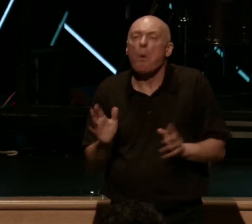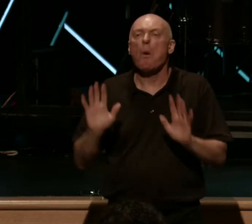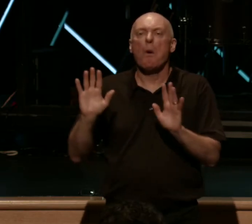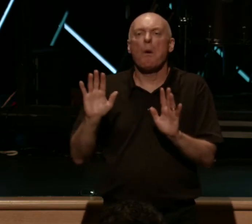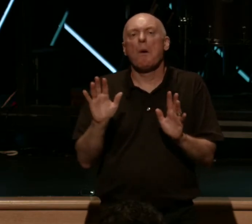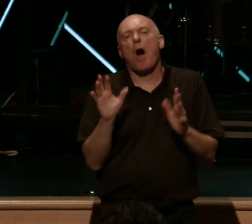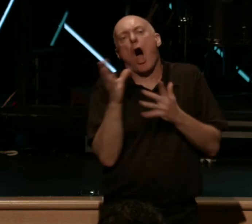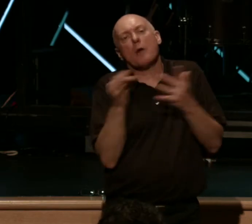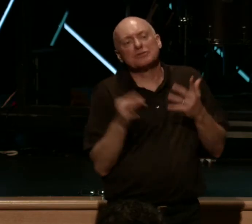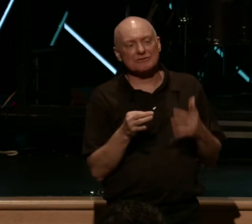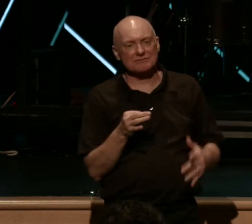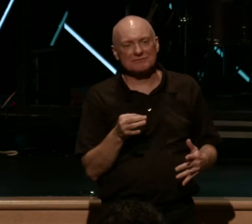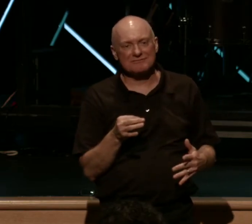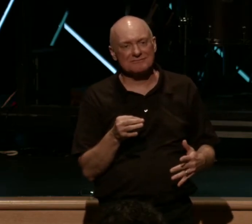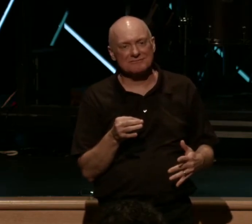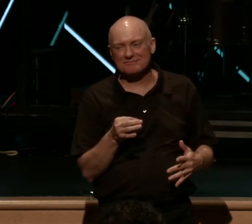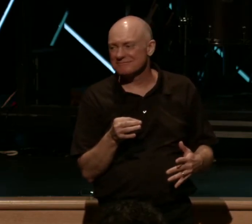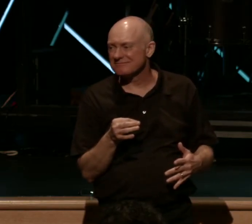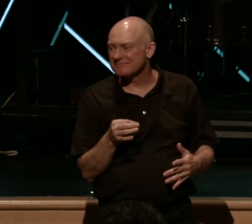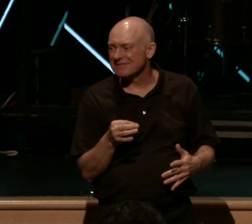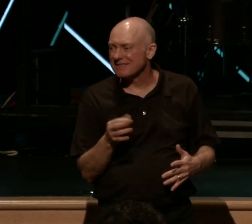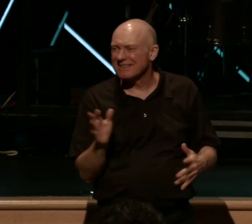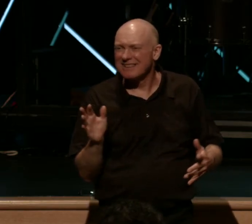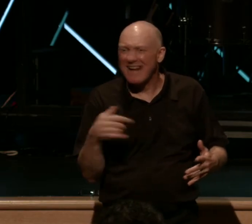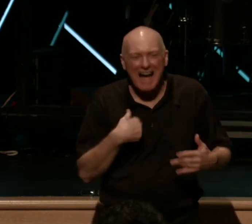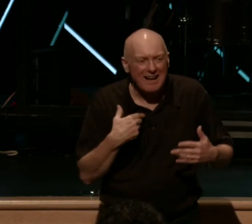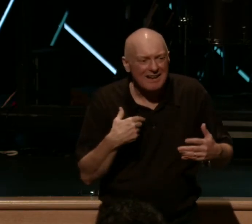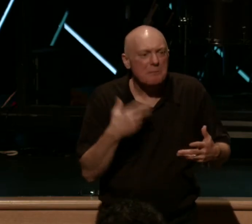Following Jesus, obedience is a choice, and I don't want all that. I just want to go to heaven.